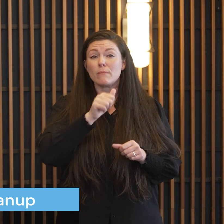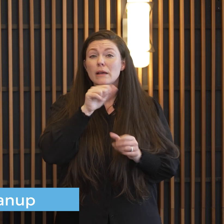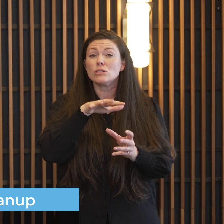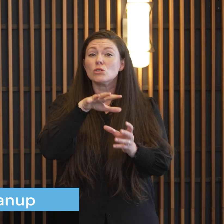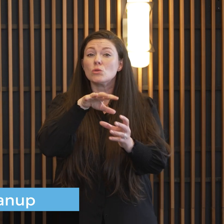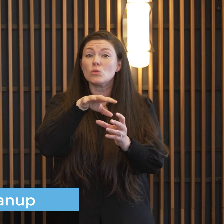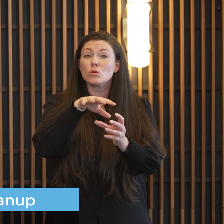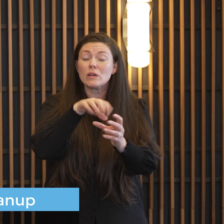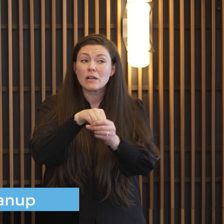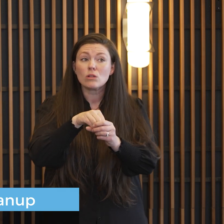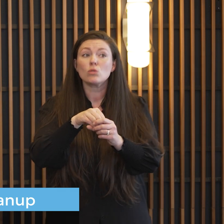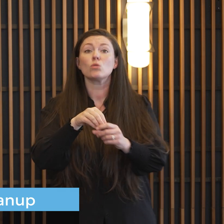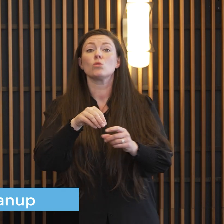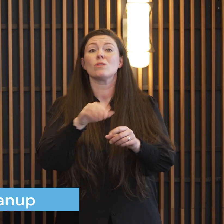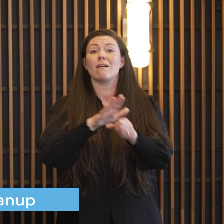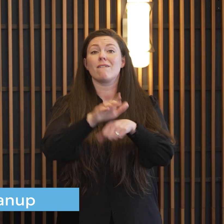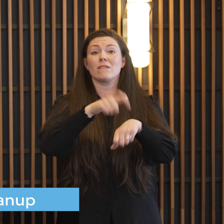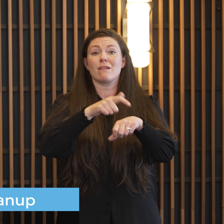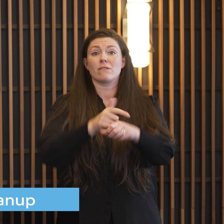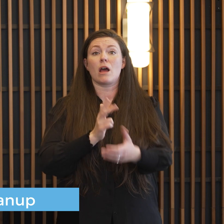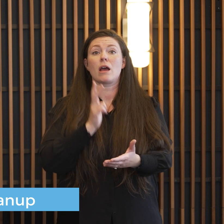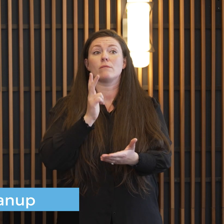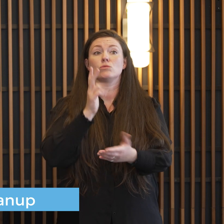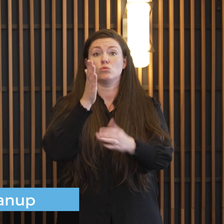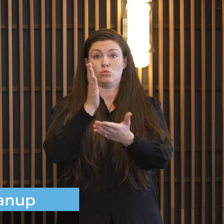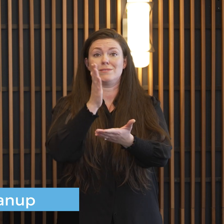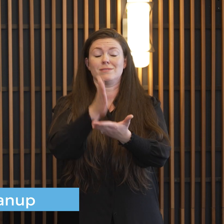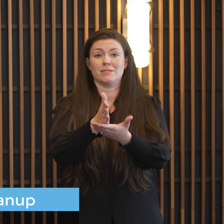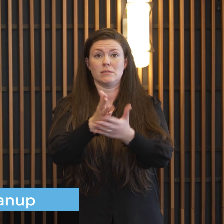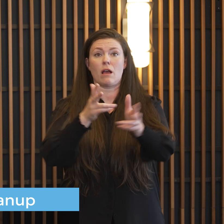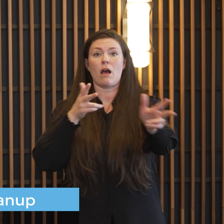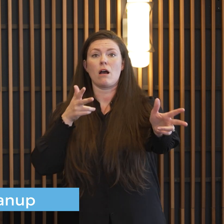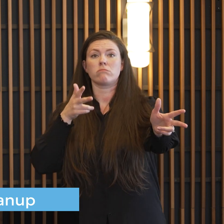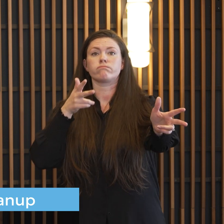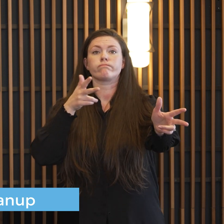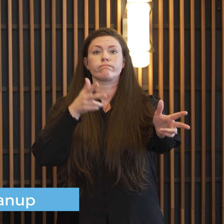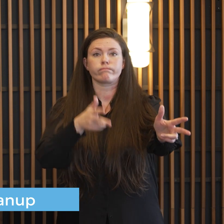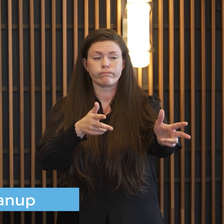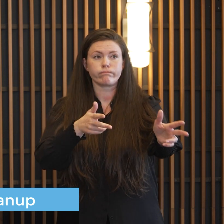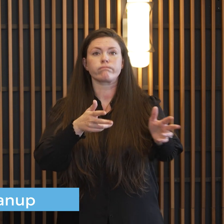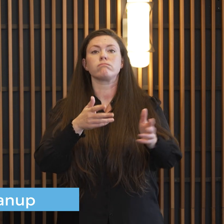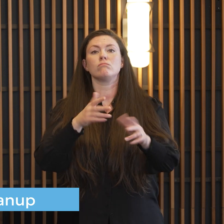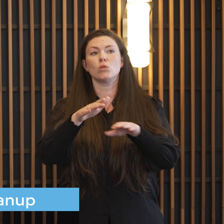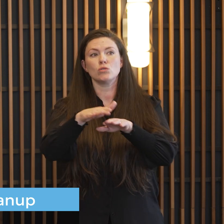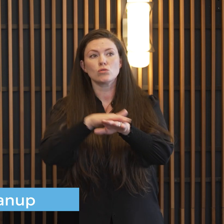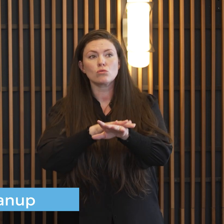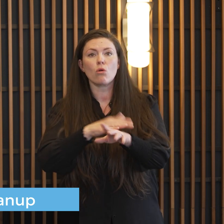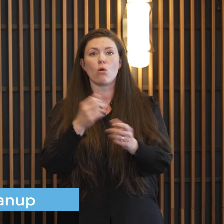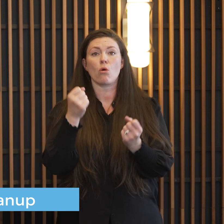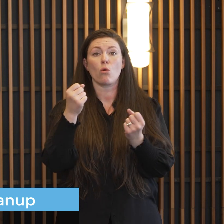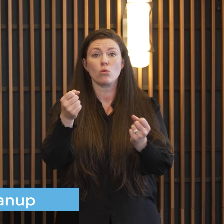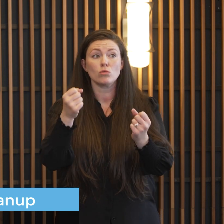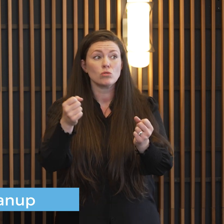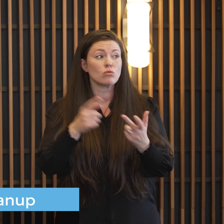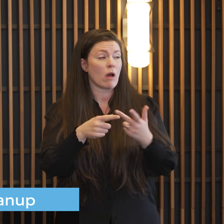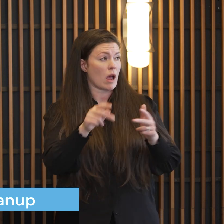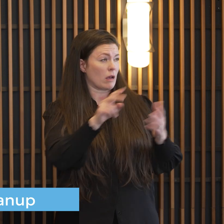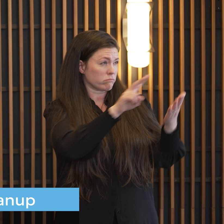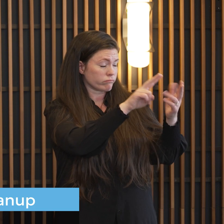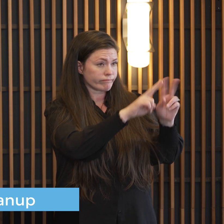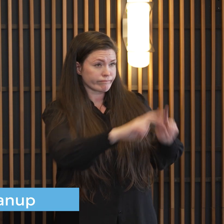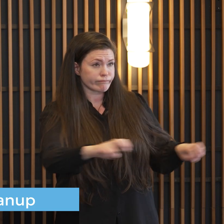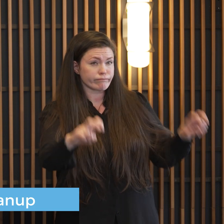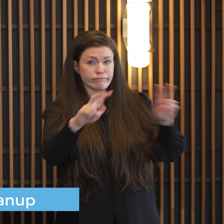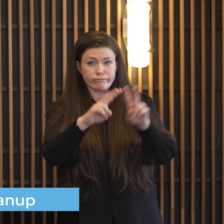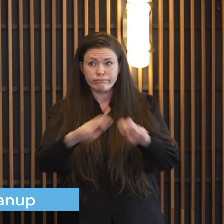increasing your stopping distance doing good surface appraisals how deep is the snow can you actually make it through